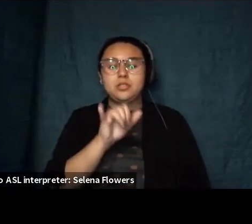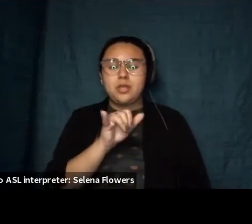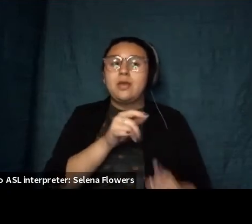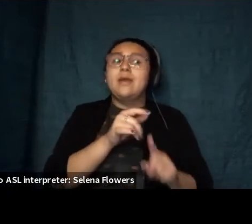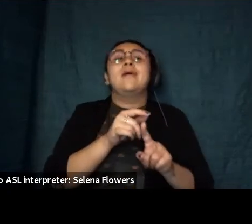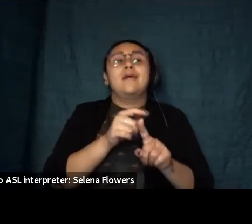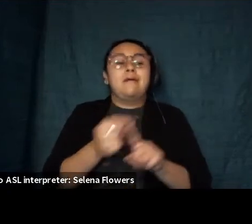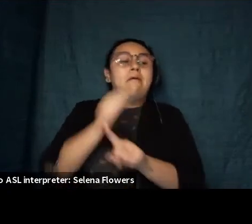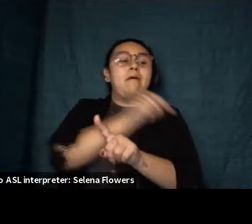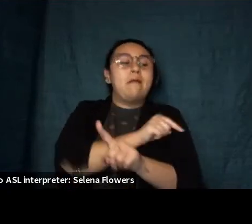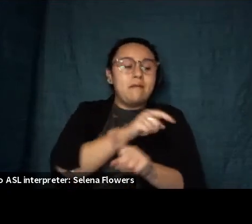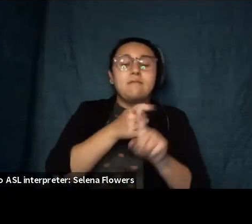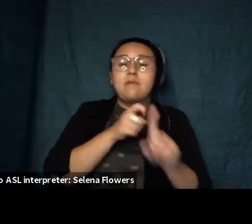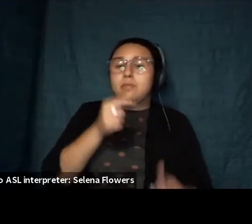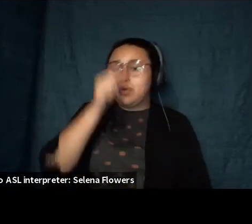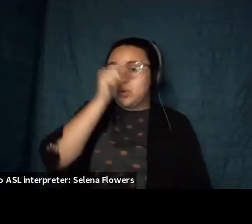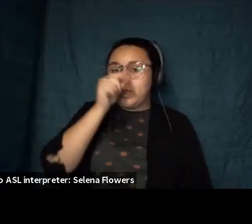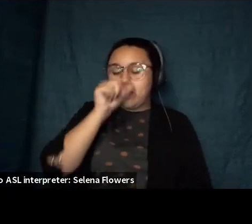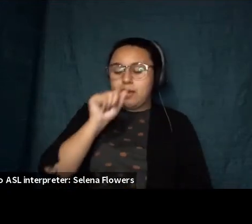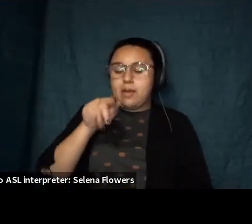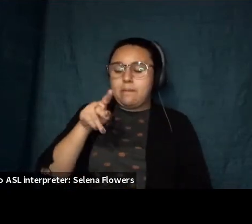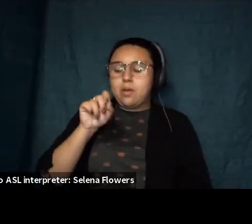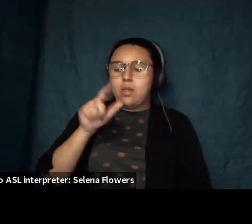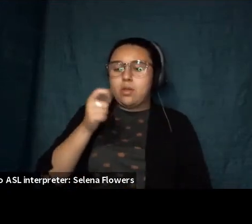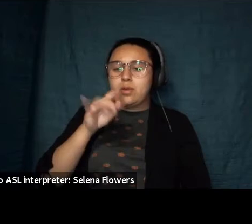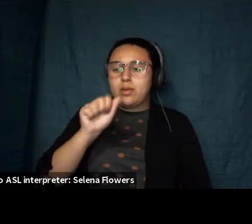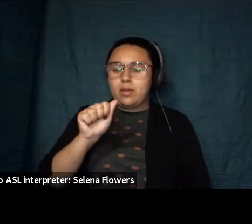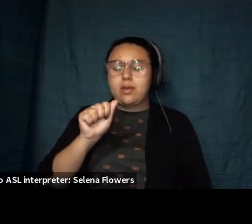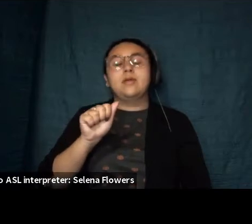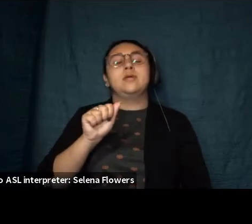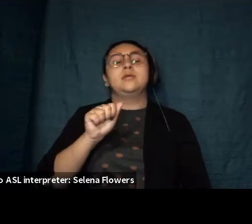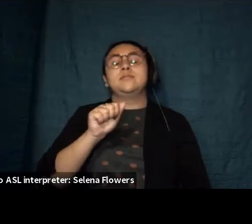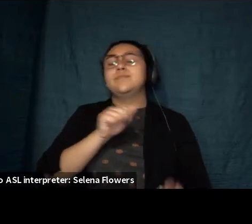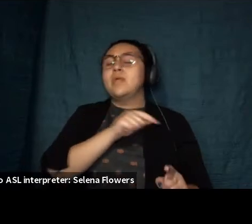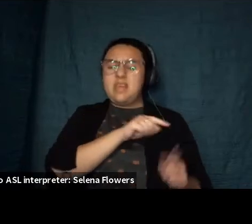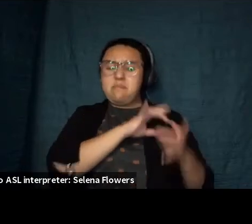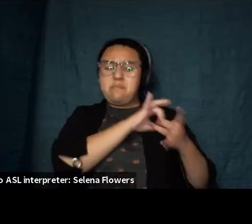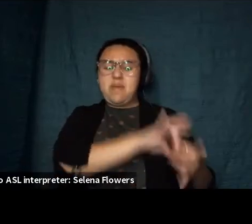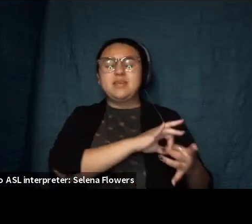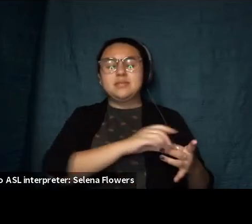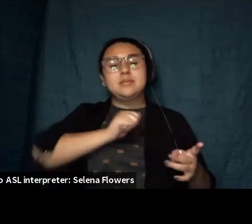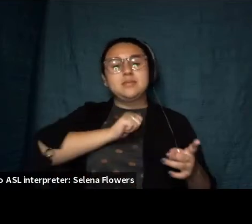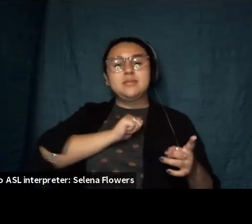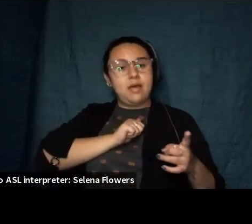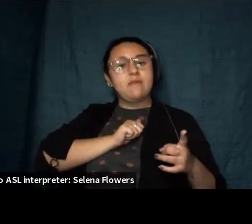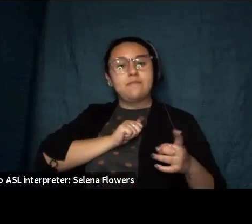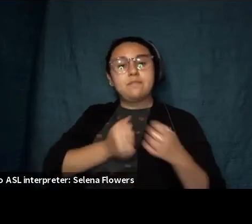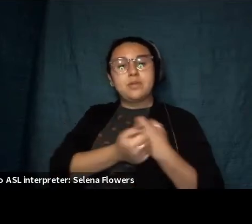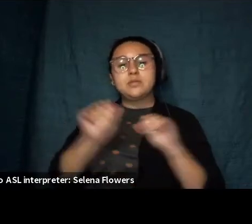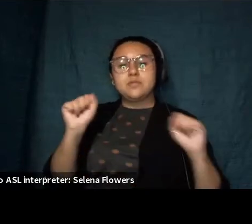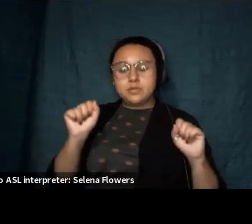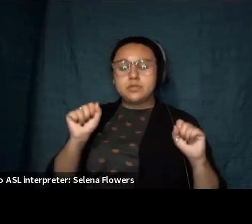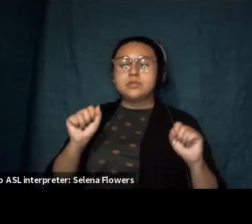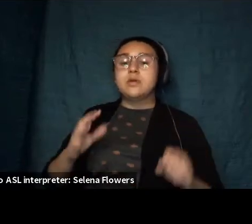apologia its roots are based in self-preservation the etymological parent describes formal written or